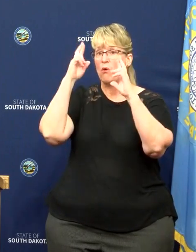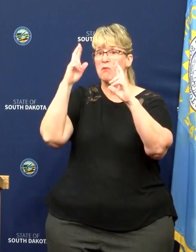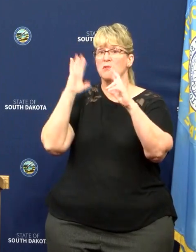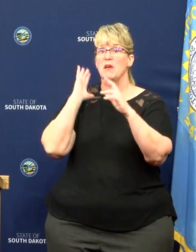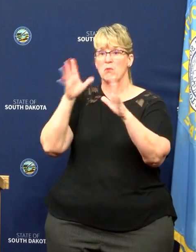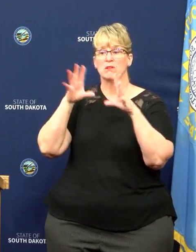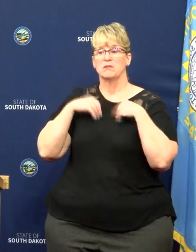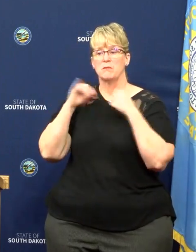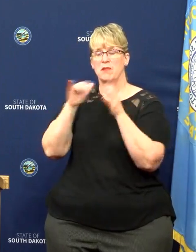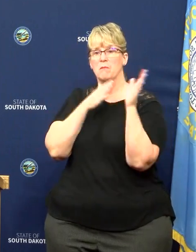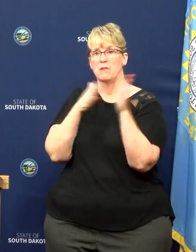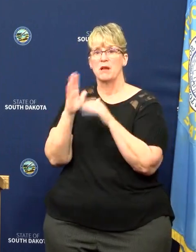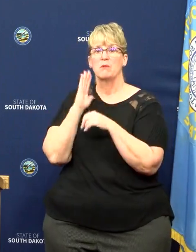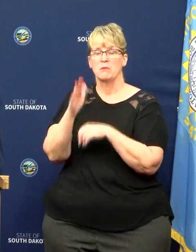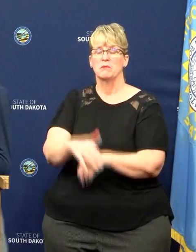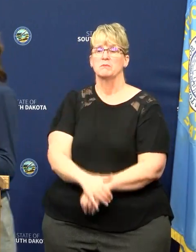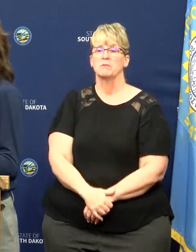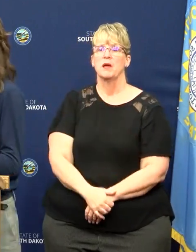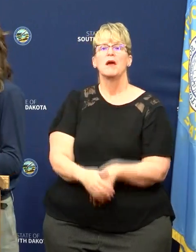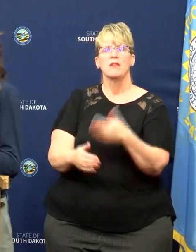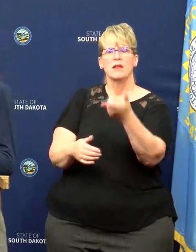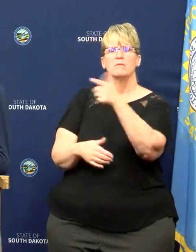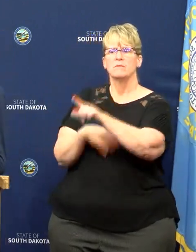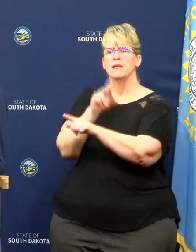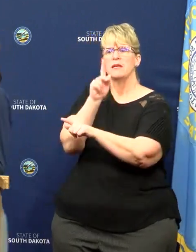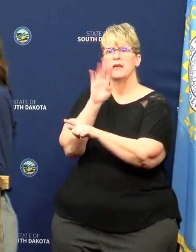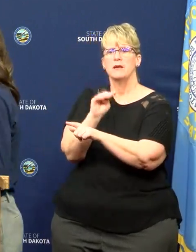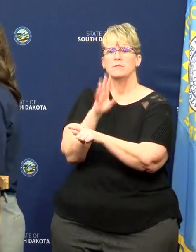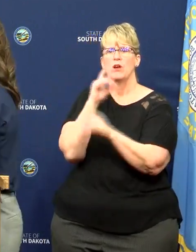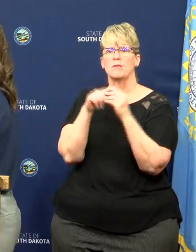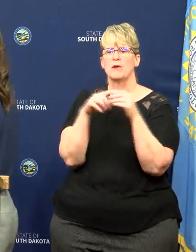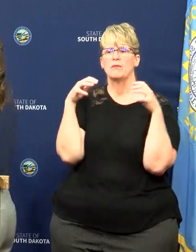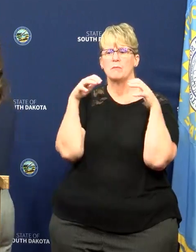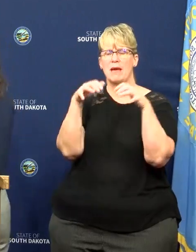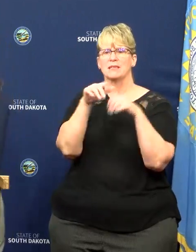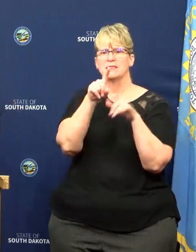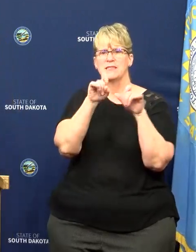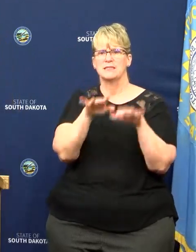would consider that plan going forward. And I'll let Kim respond to the mass testing.